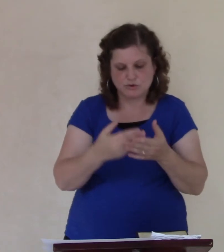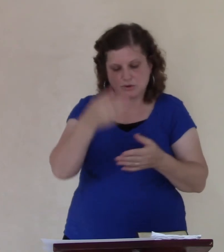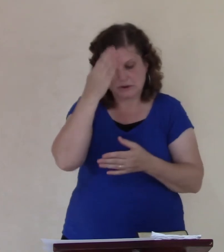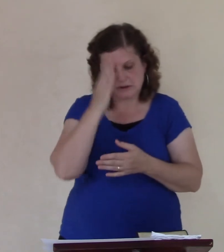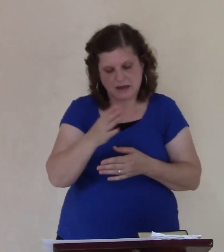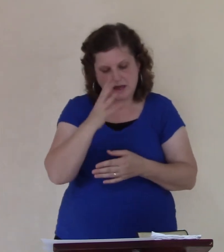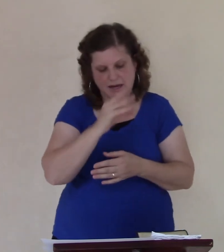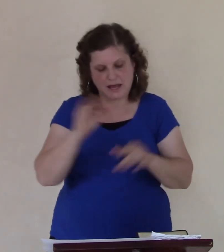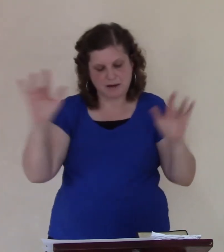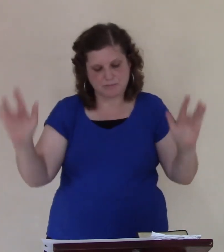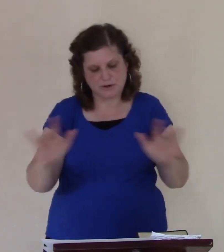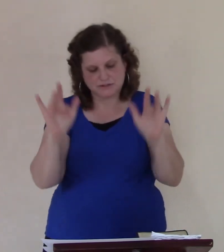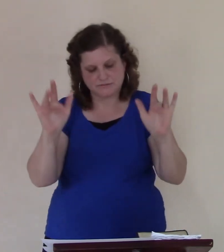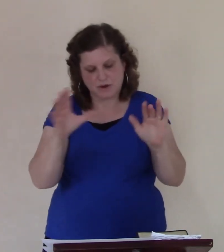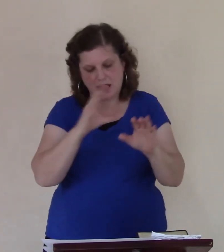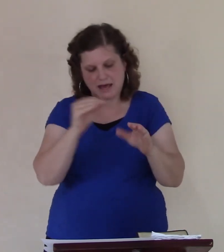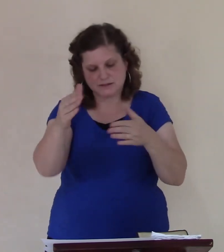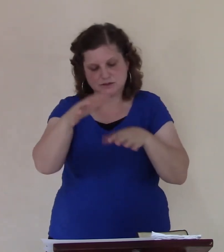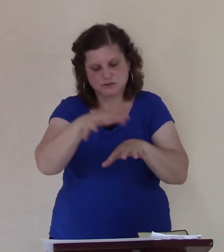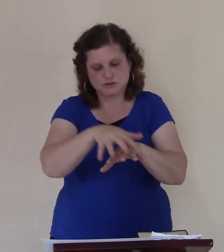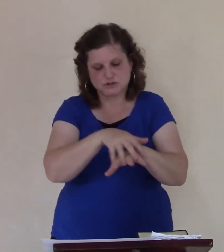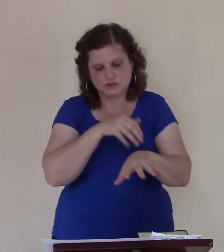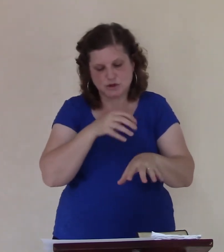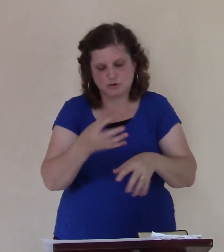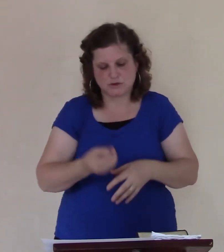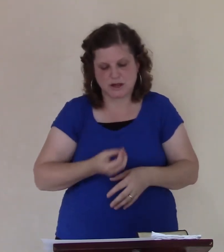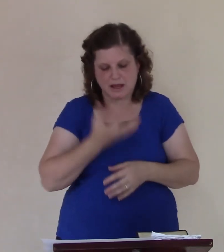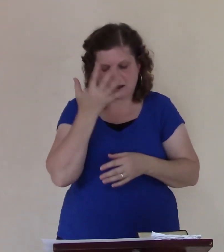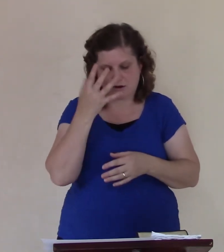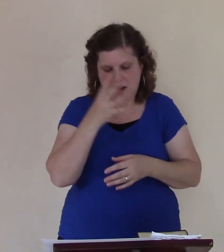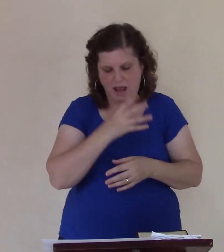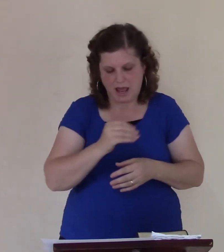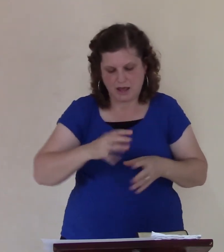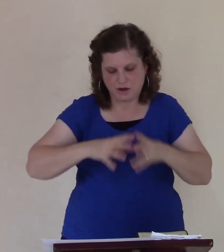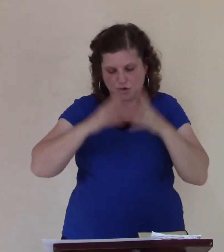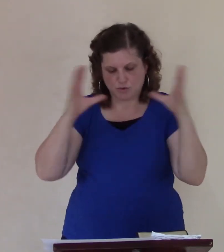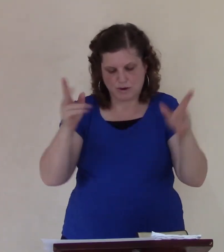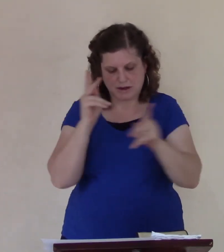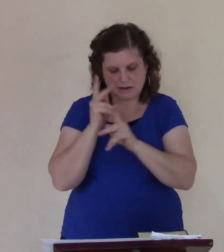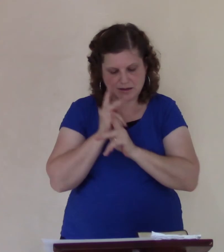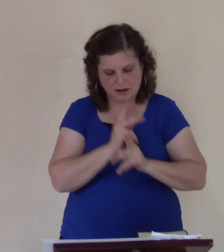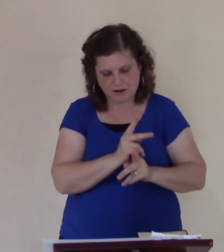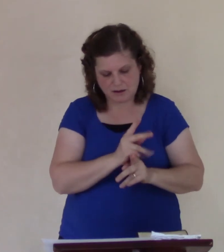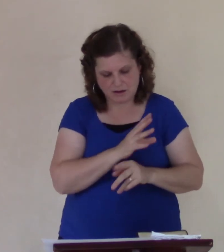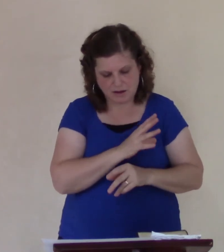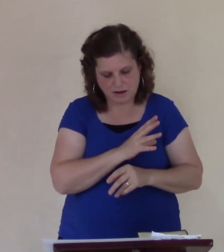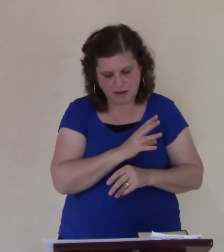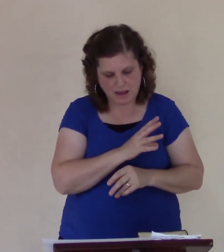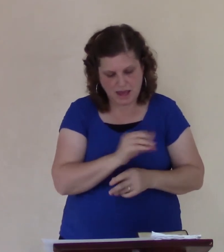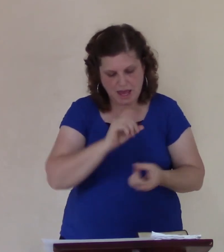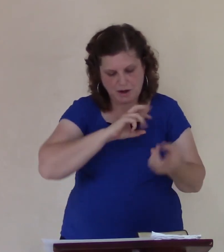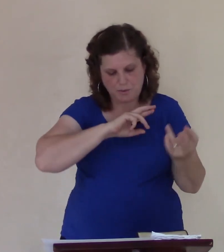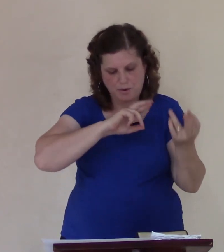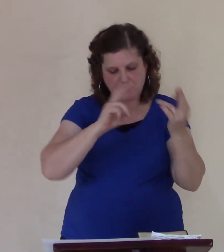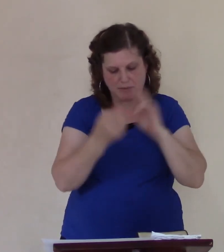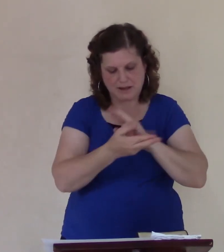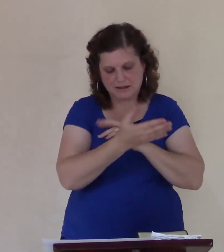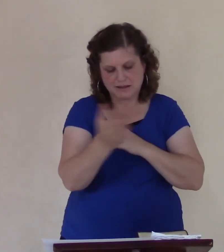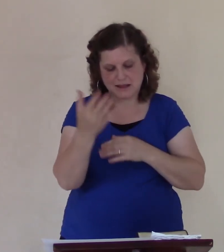repentest me of evil. You say, God repentest. To repent is to turn and change your mind. So God said, I'll destroy them